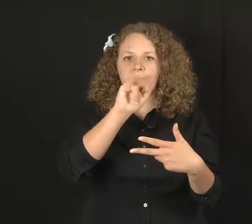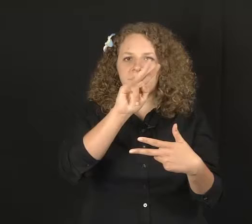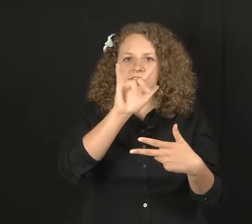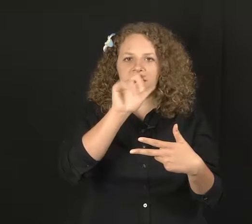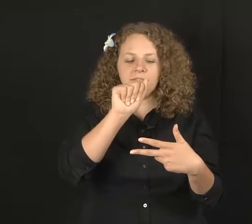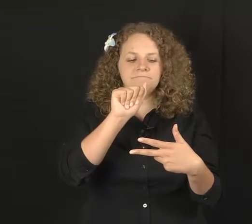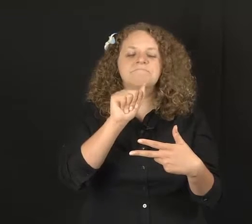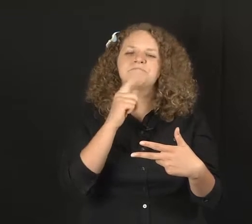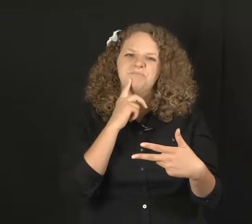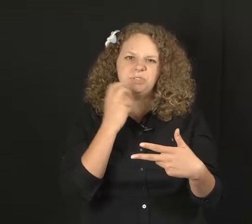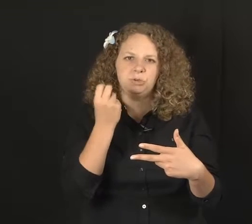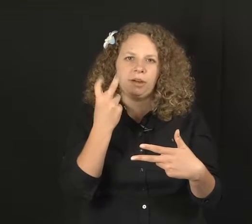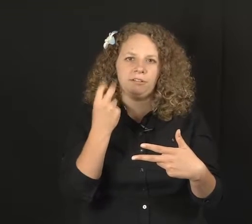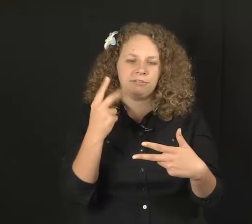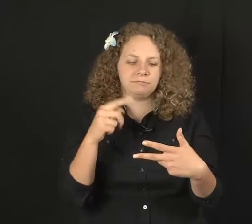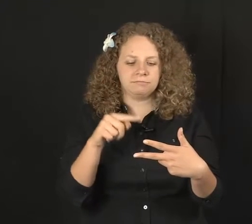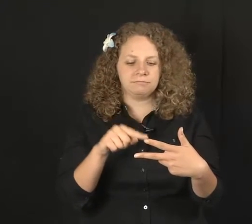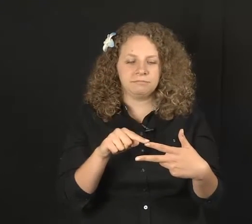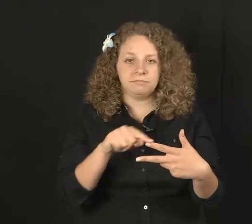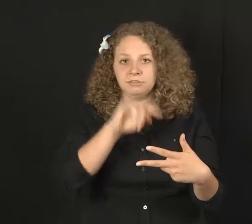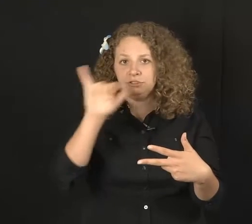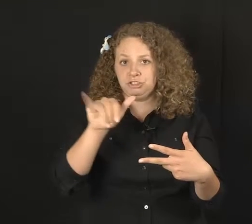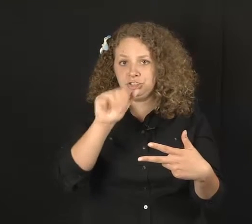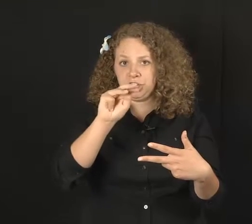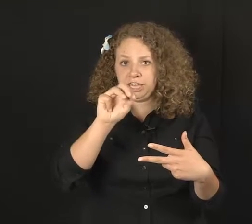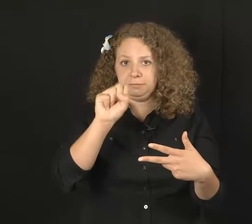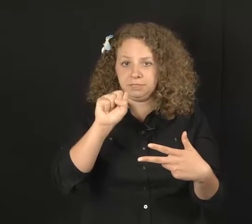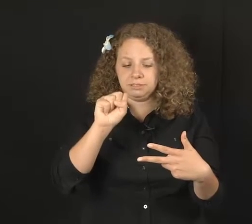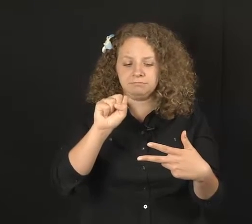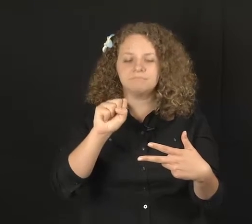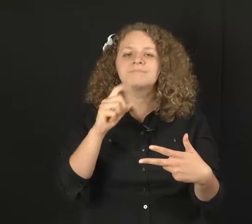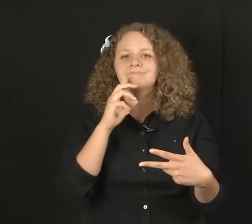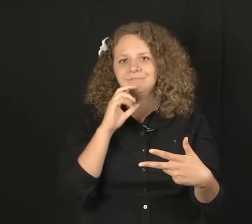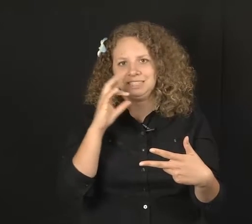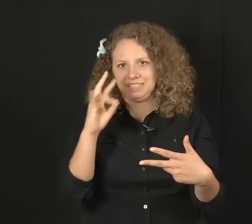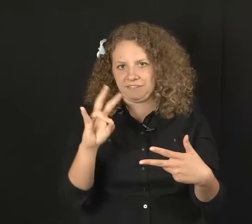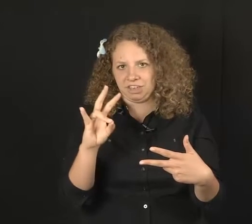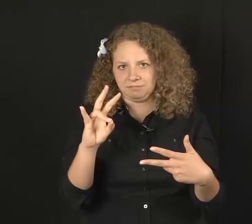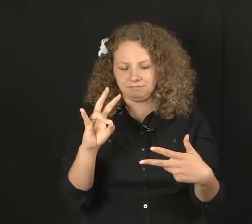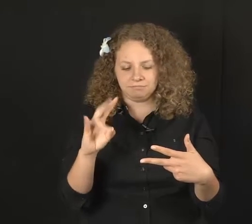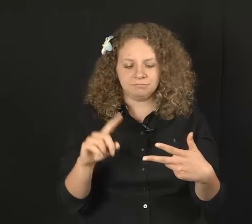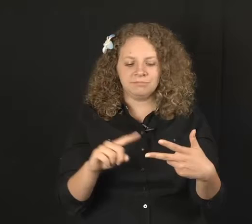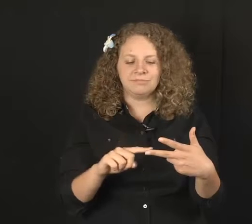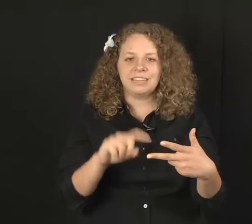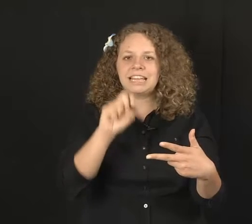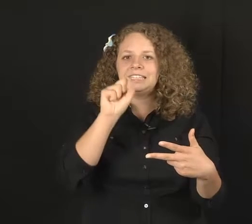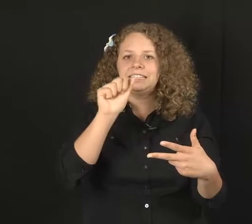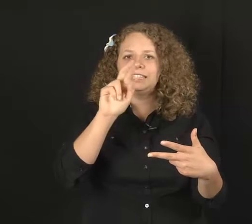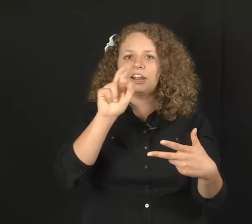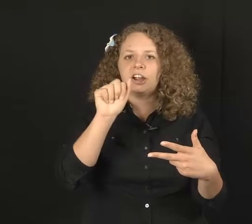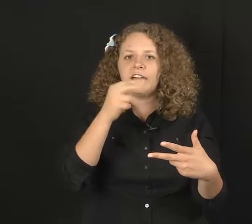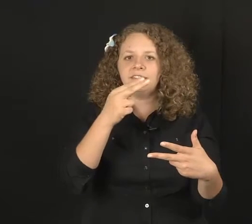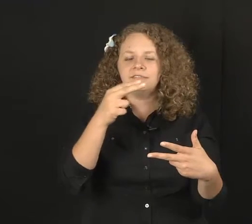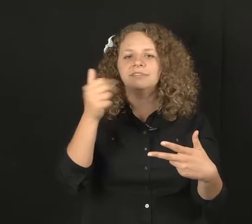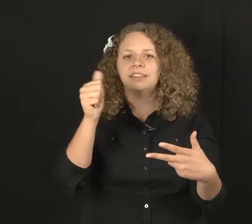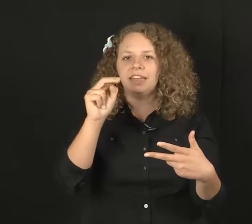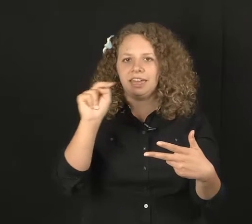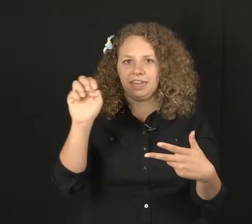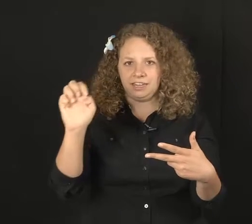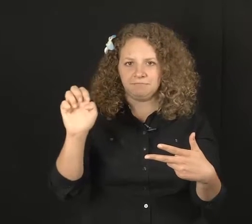Olivia, twelve, James, seven, Sarah, Ann,